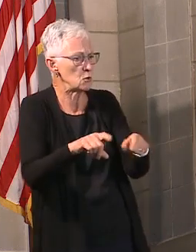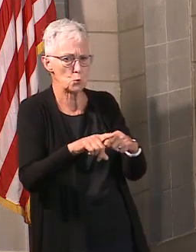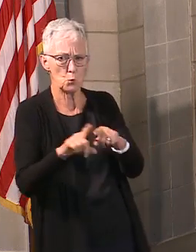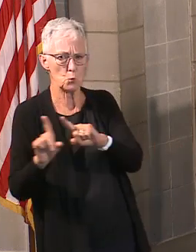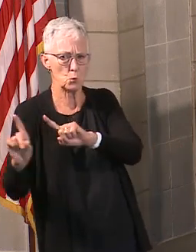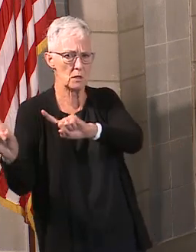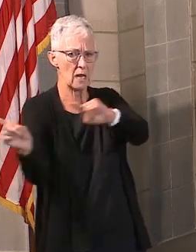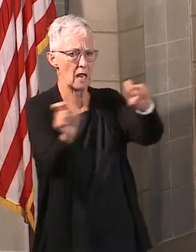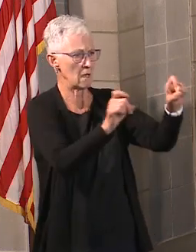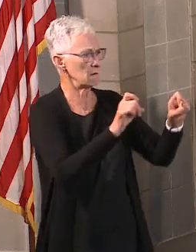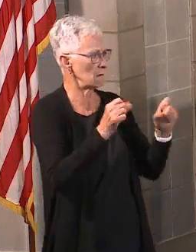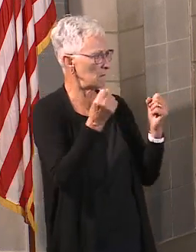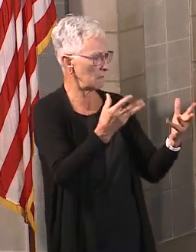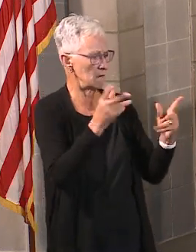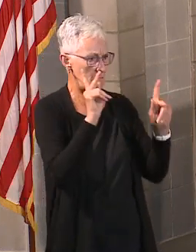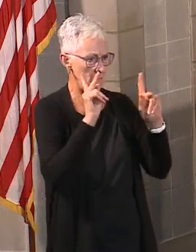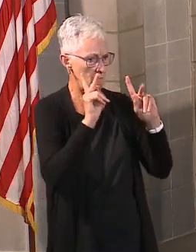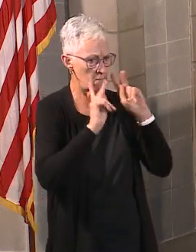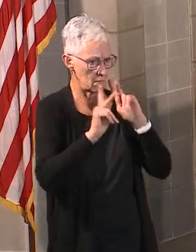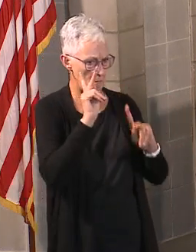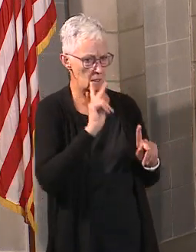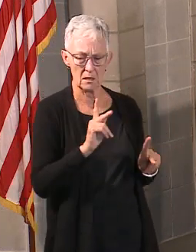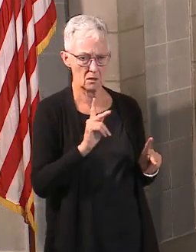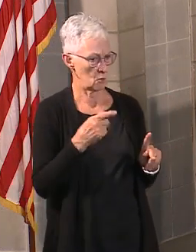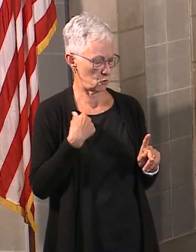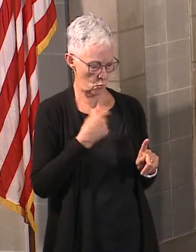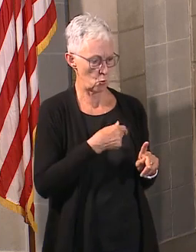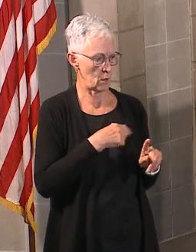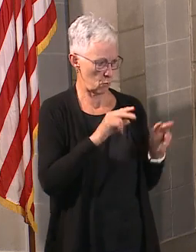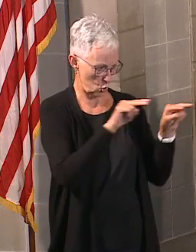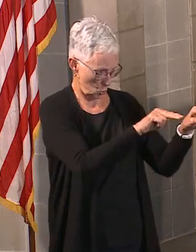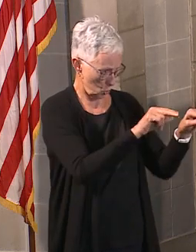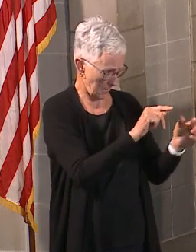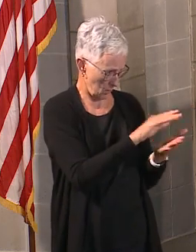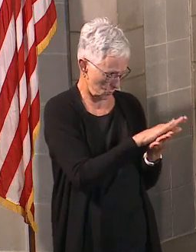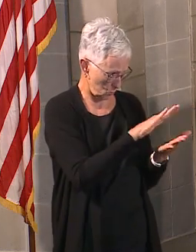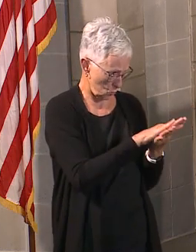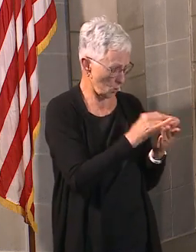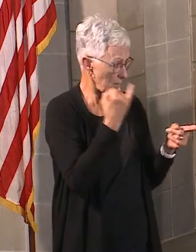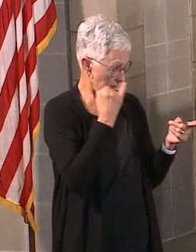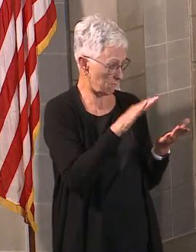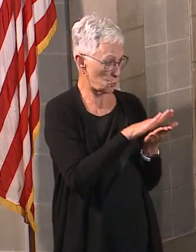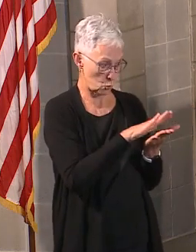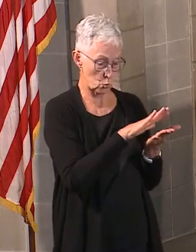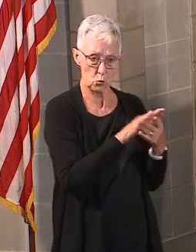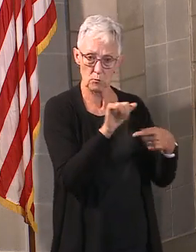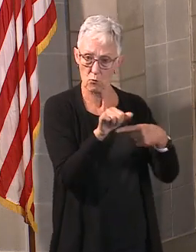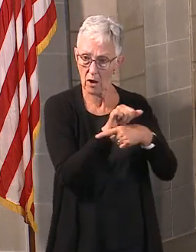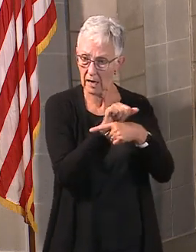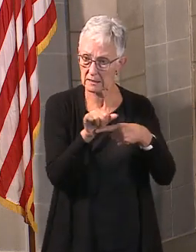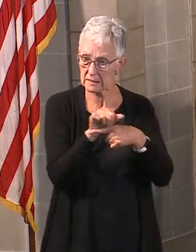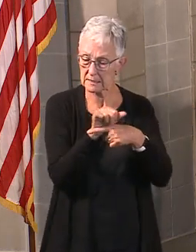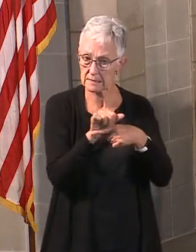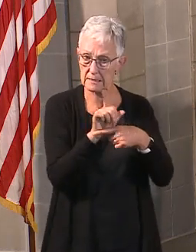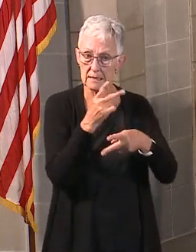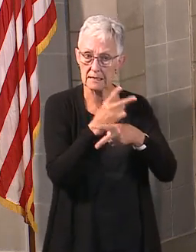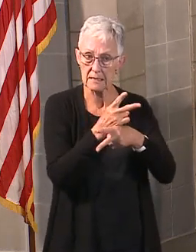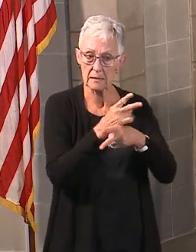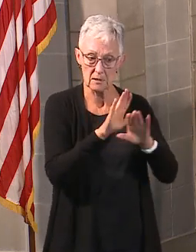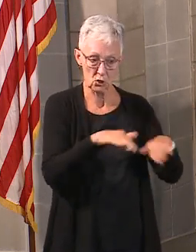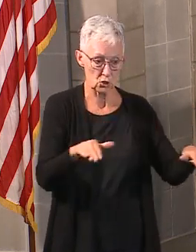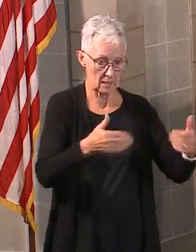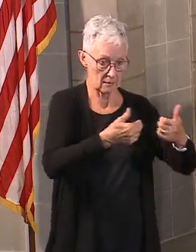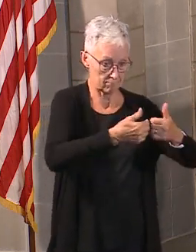same sort of thing for schools that we would do for the regular population. So if schools are practicing social distancing thing, keep the kids six feet apart in a